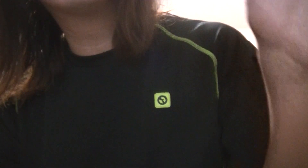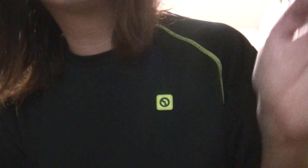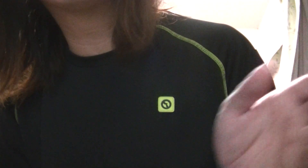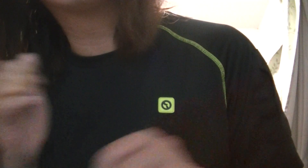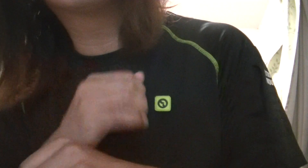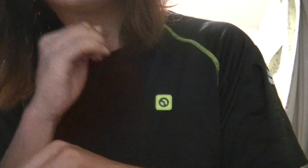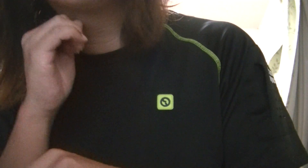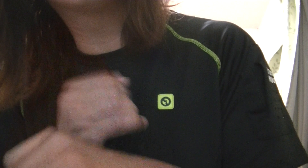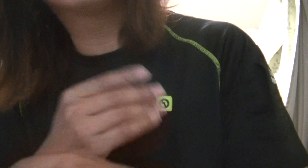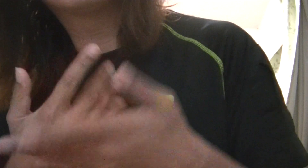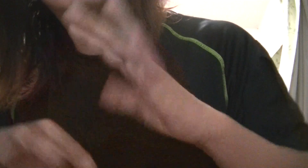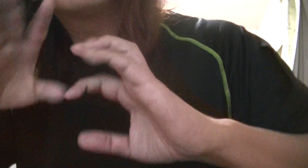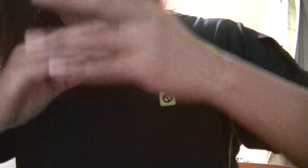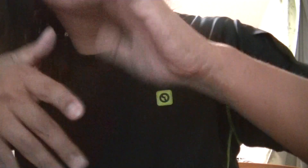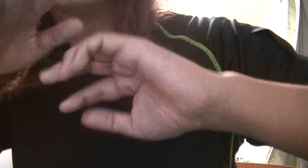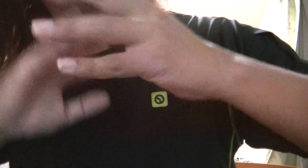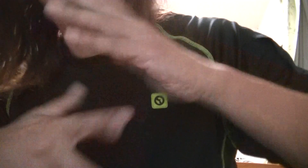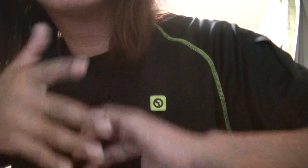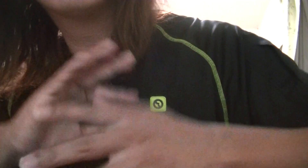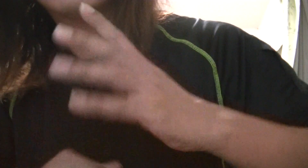day, so let's start giving.